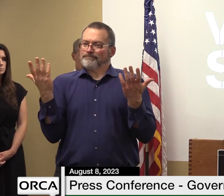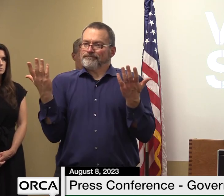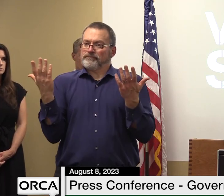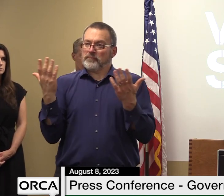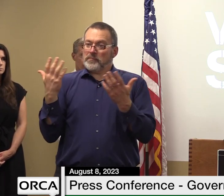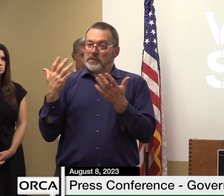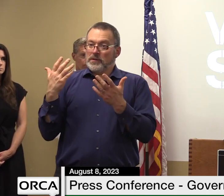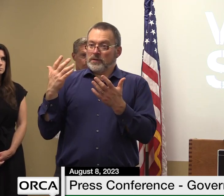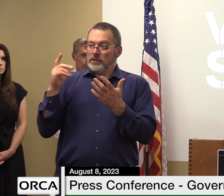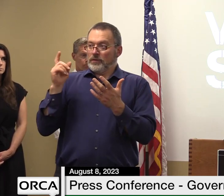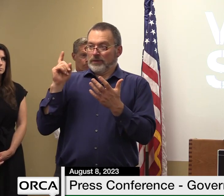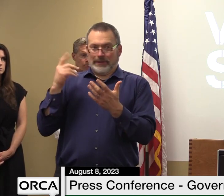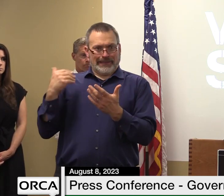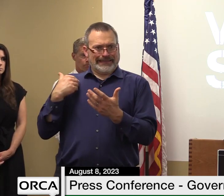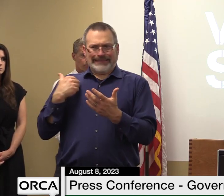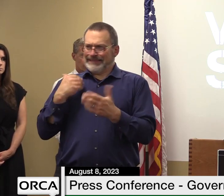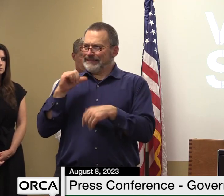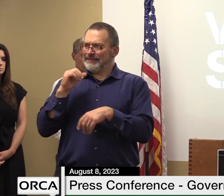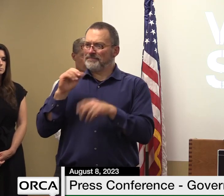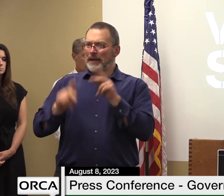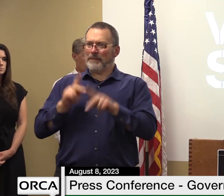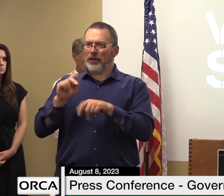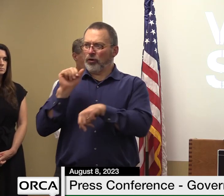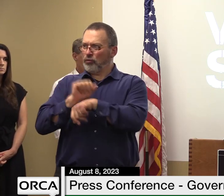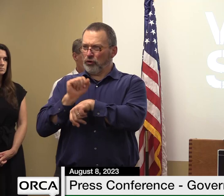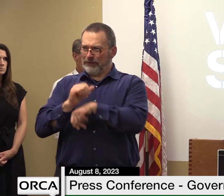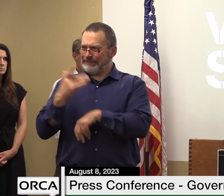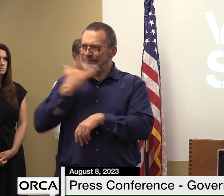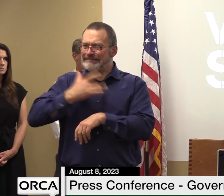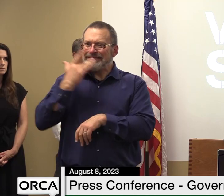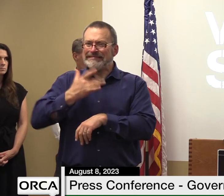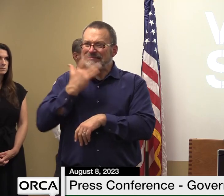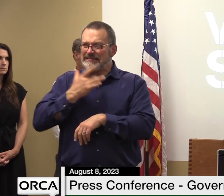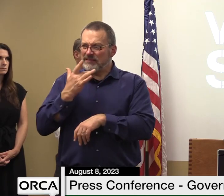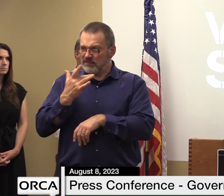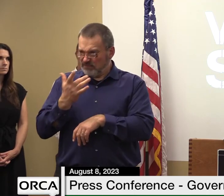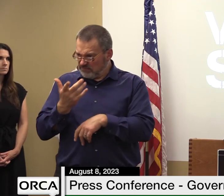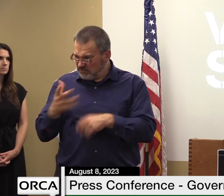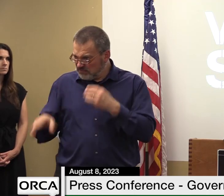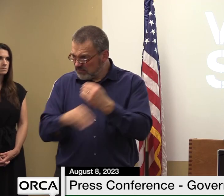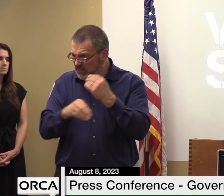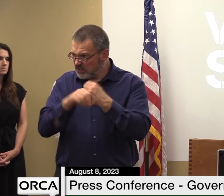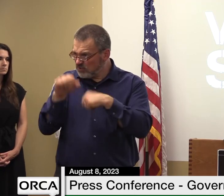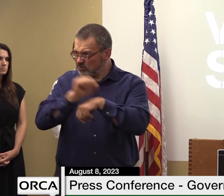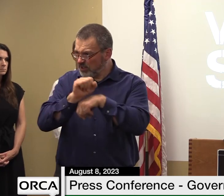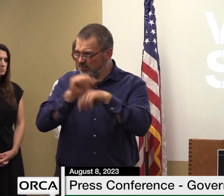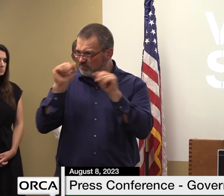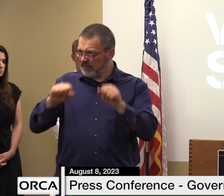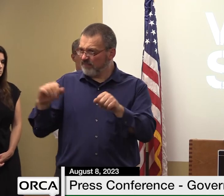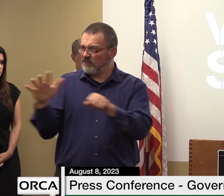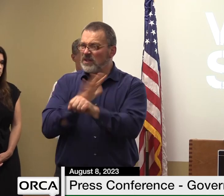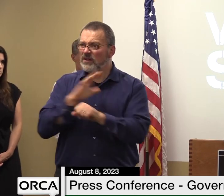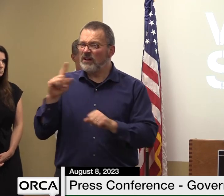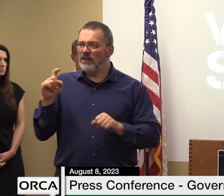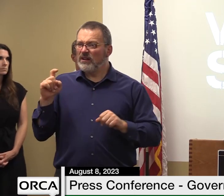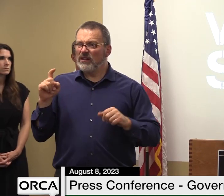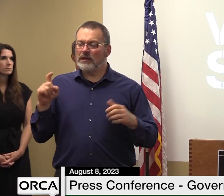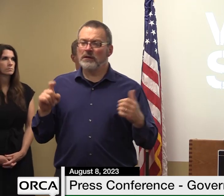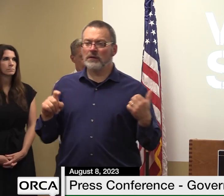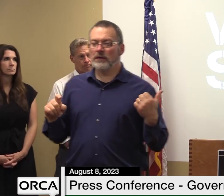impacting our recovery effort here in any way does anybody know that or well i think it from my standpoint